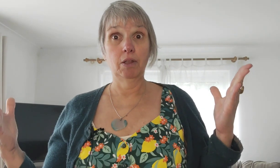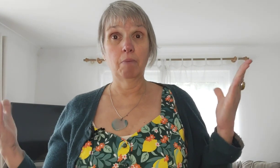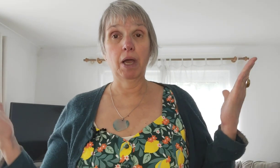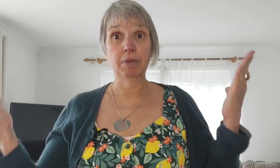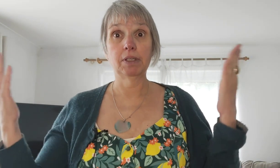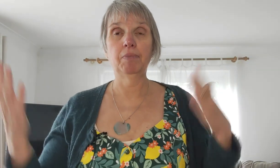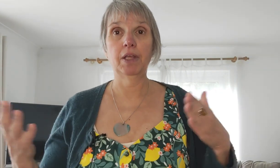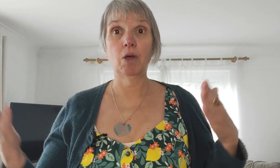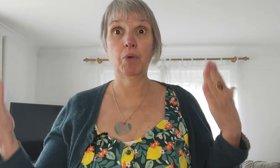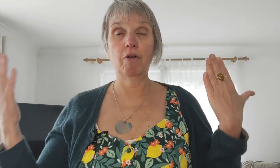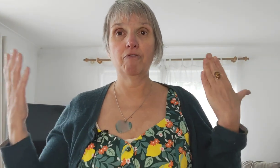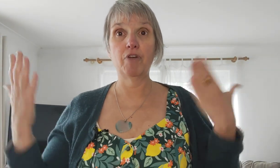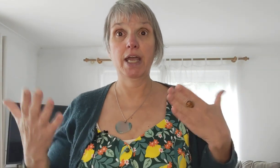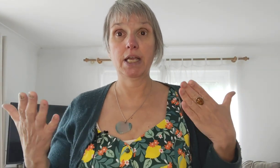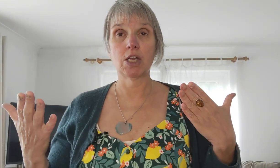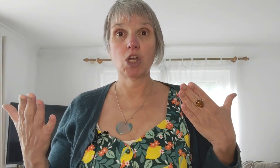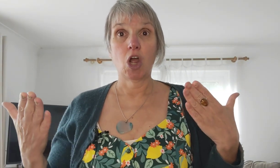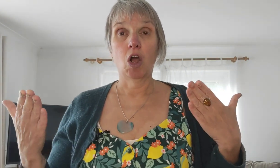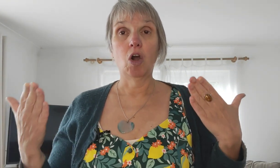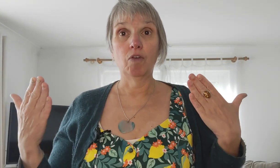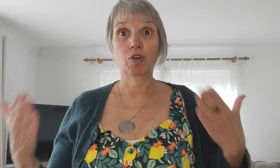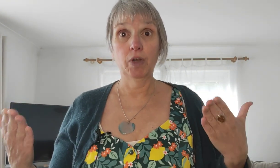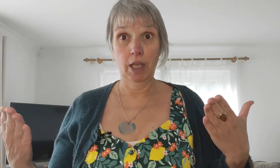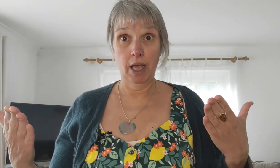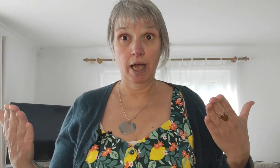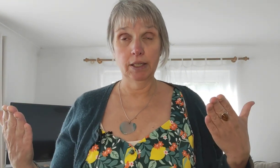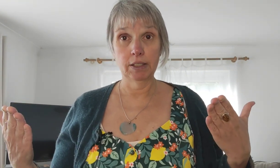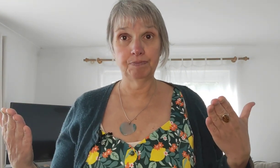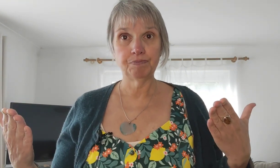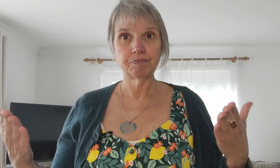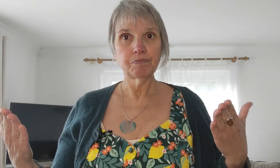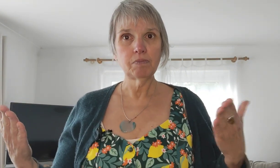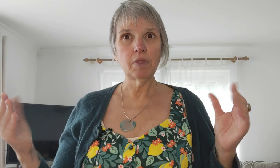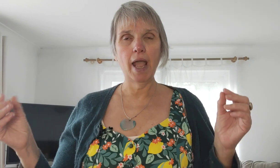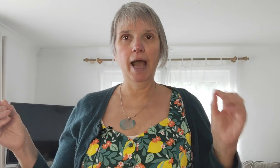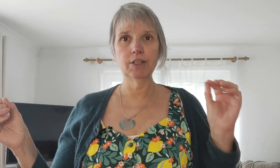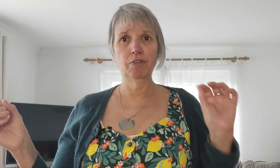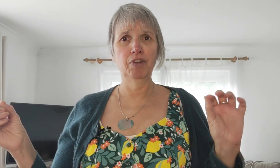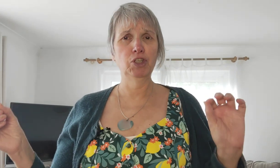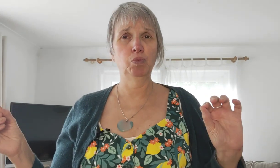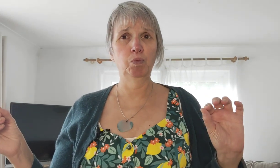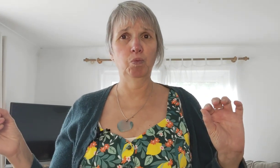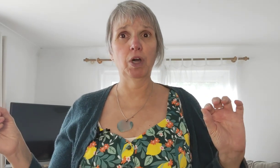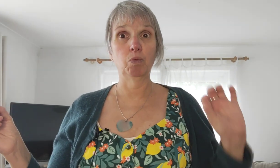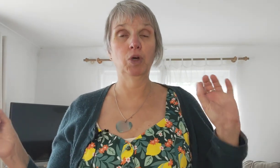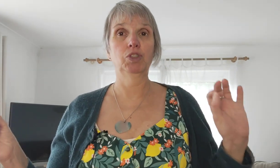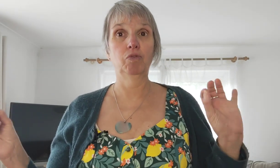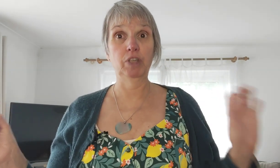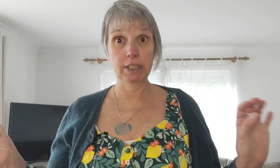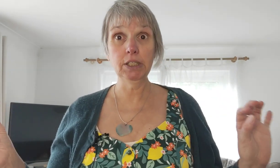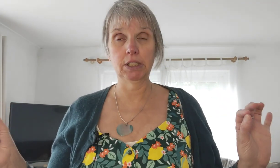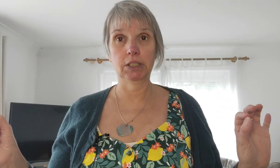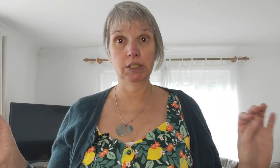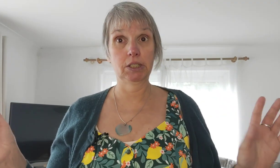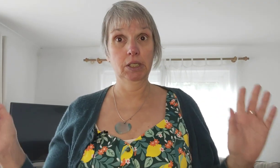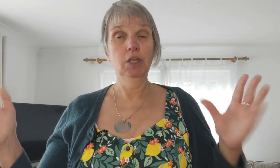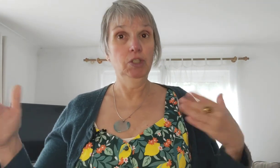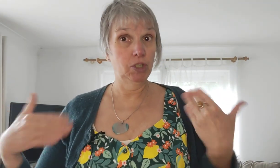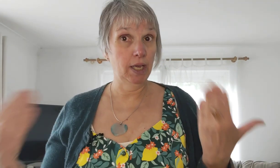there might be something that we're afraid of looking at and the first one was resistance to